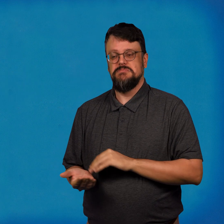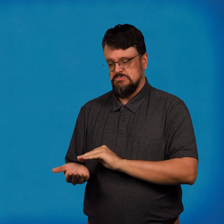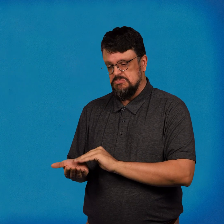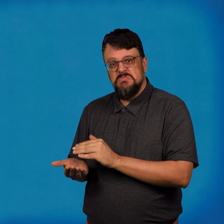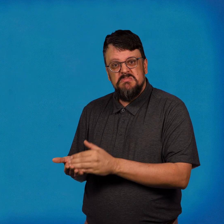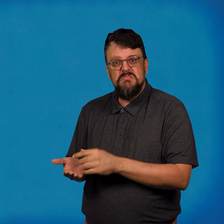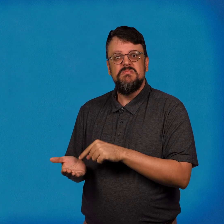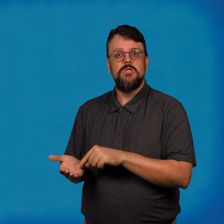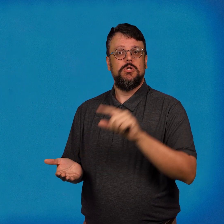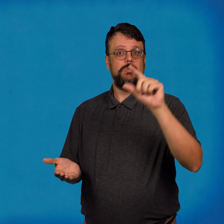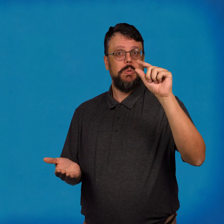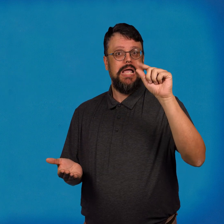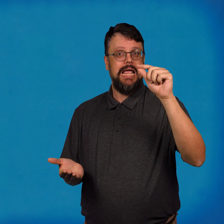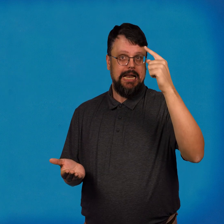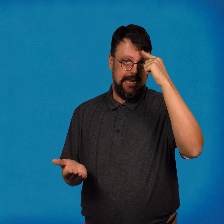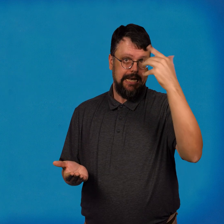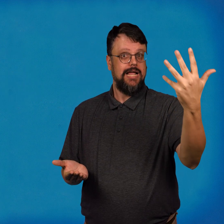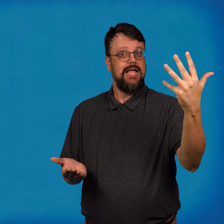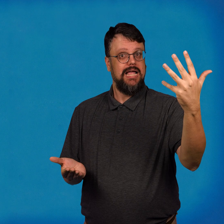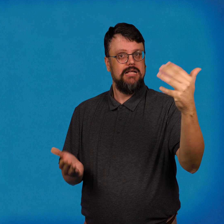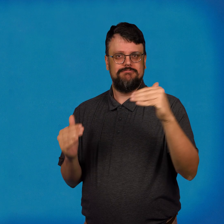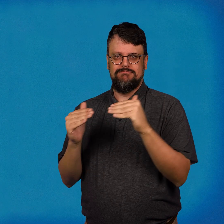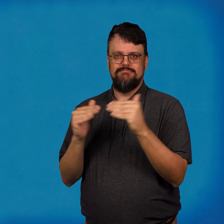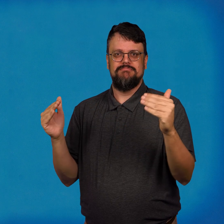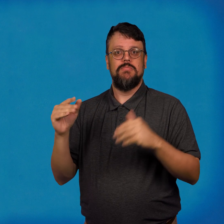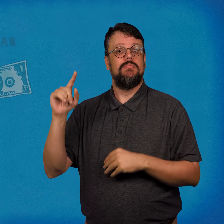There are 20 nickels in a dollar.